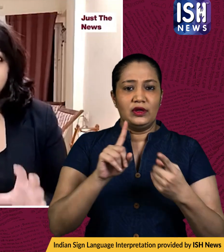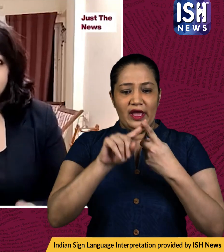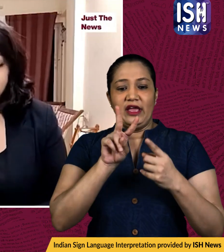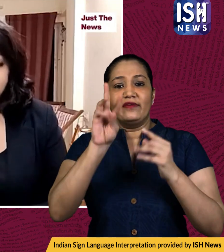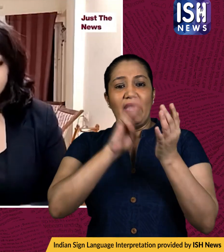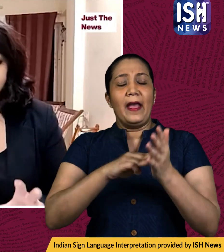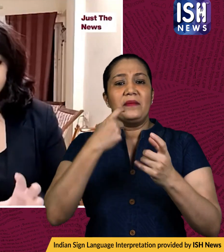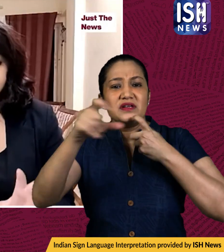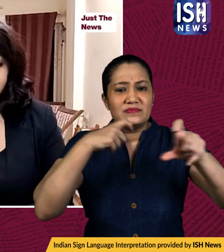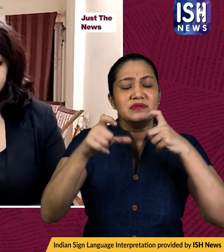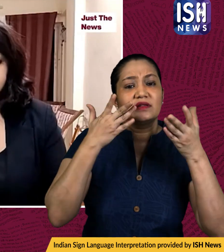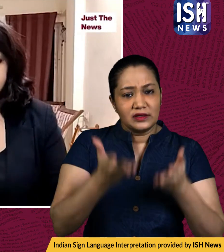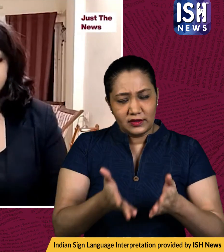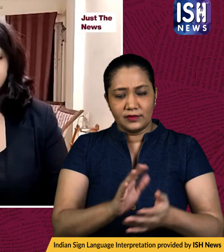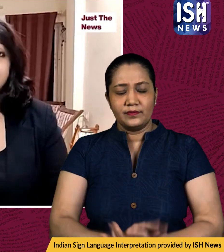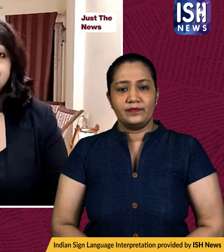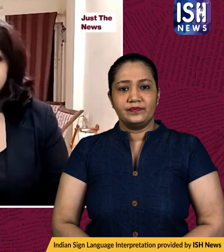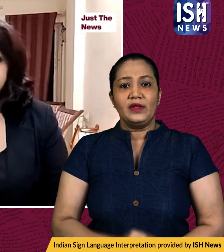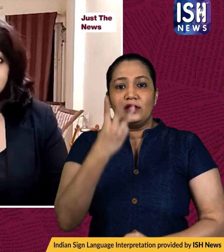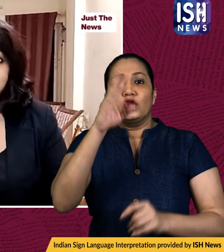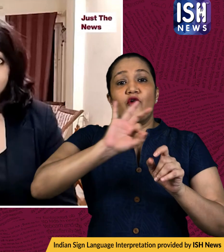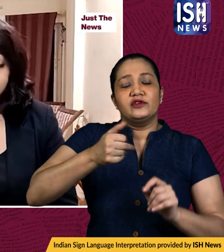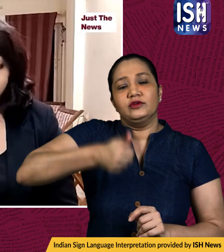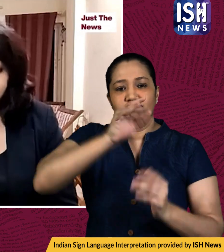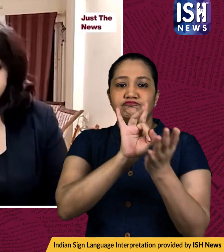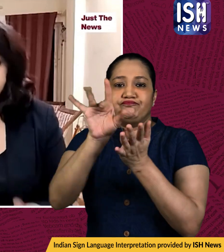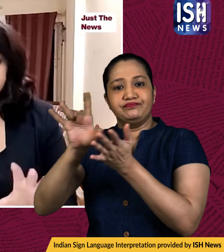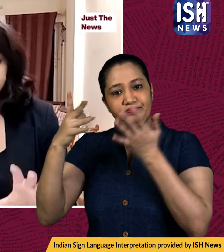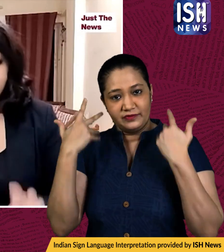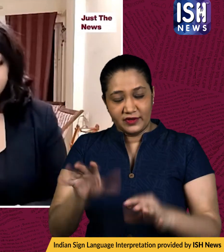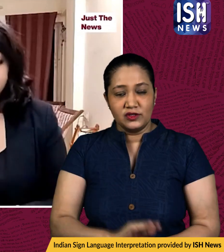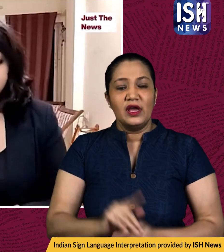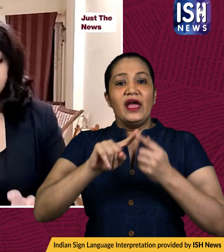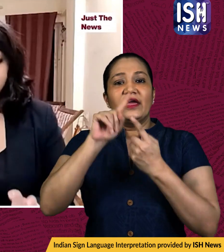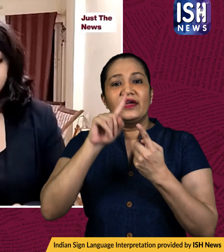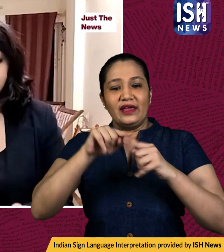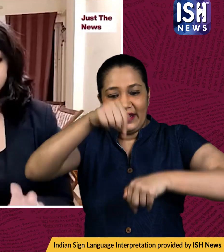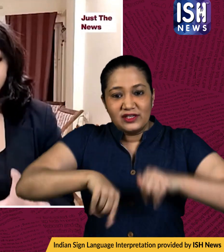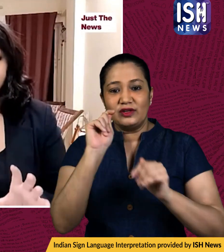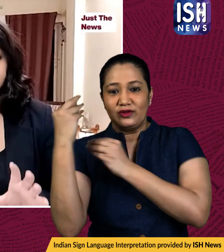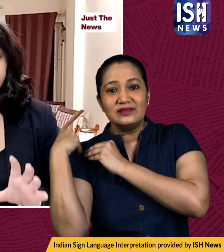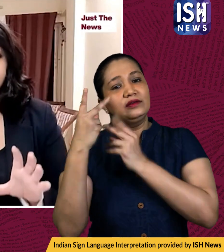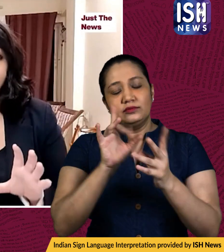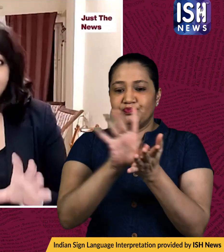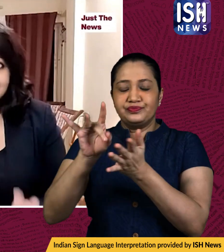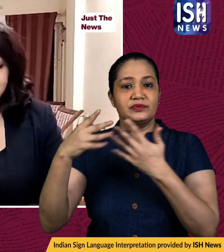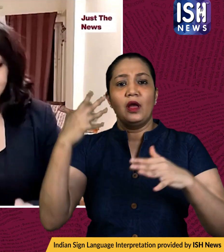complaints uh we start off with that three officials have been removed from election duty in utah pradesh on wednesday